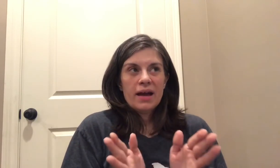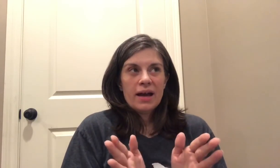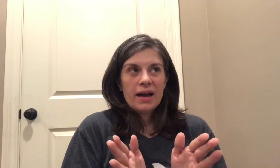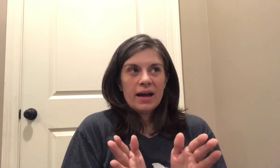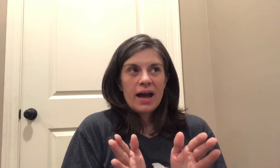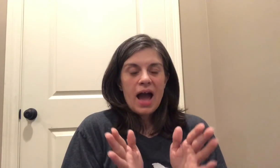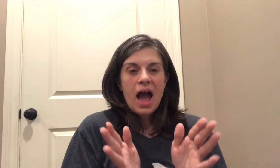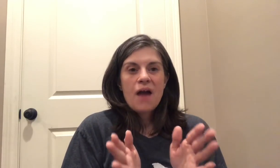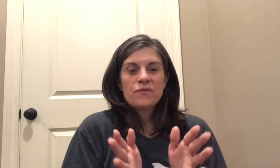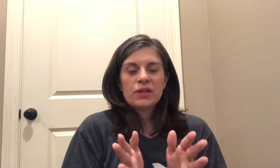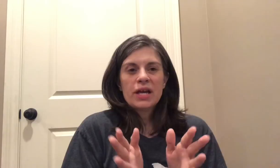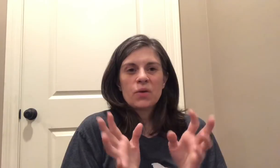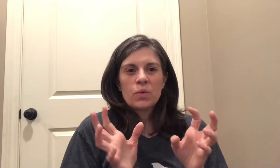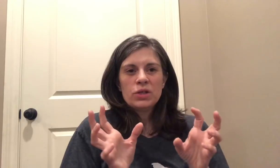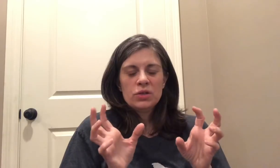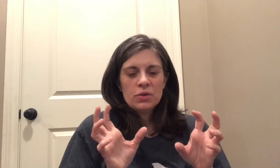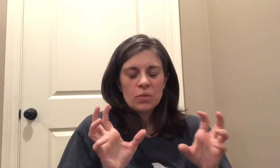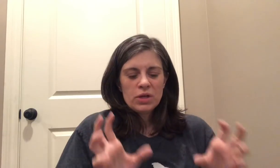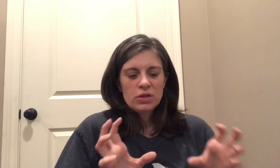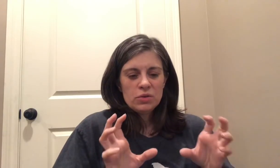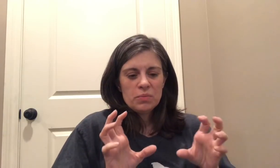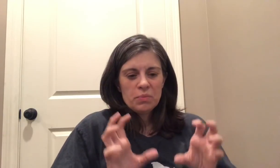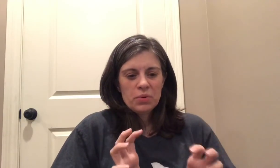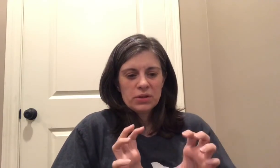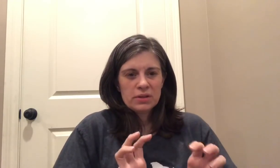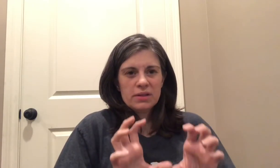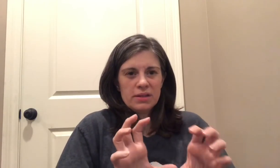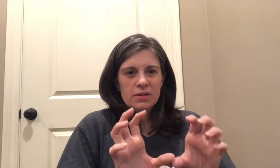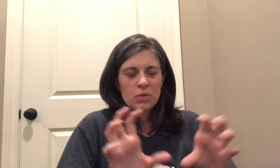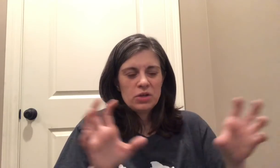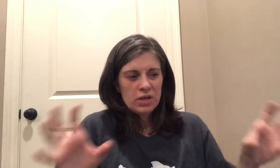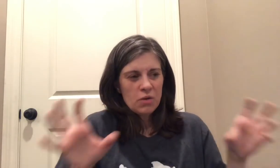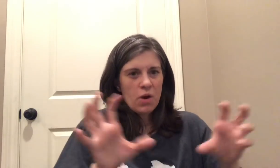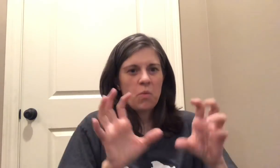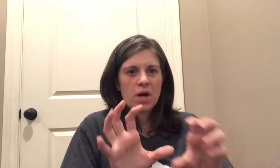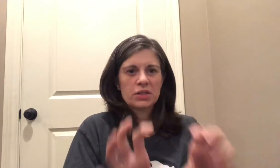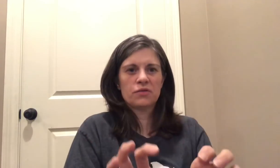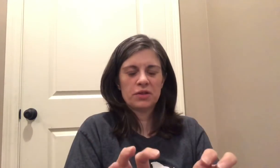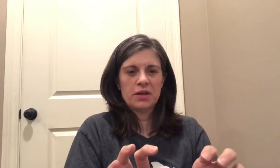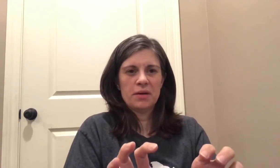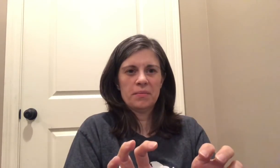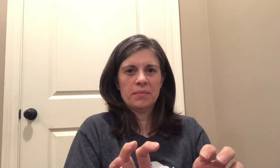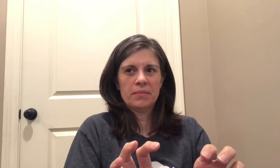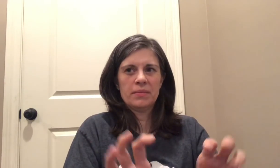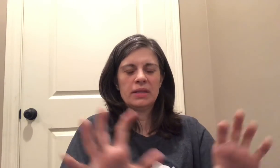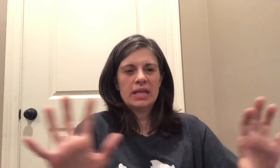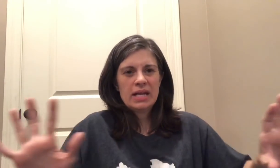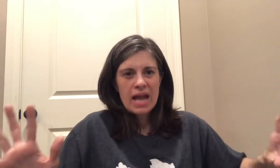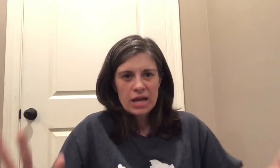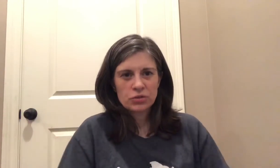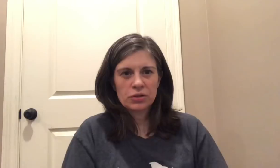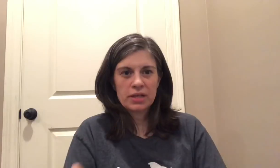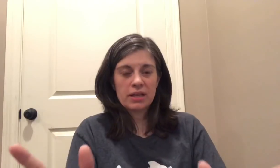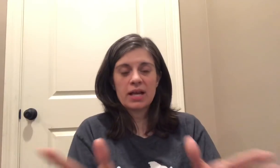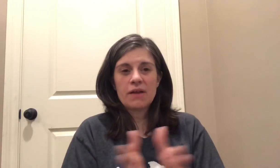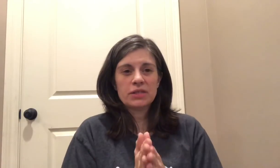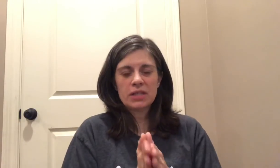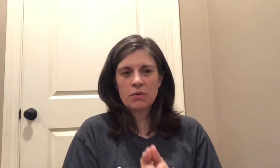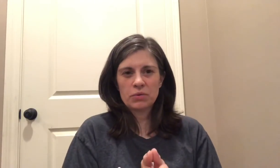I feel like when you when you put when you get what works for them they naturally like I've seen that with